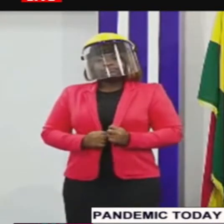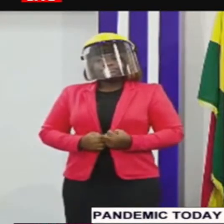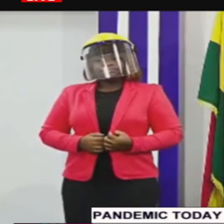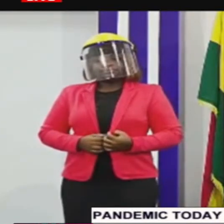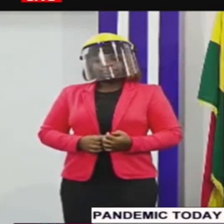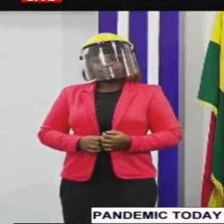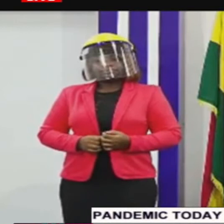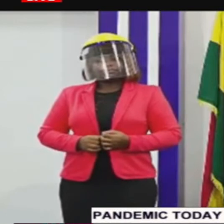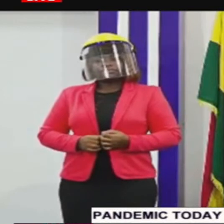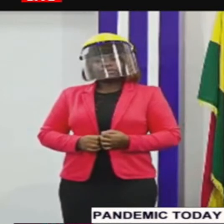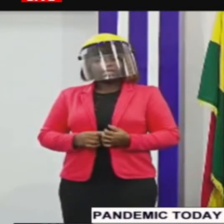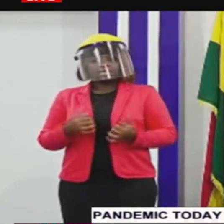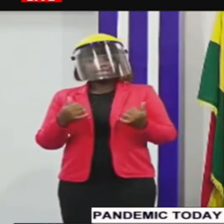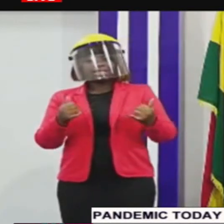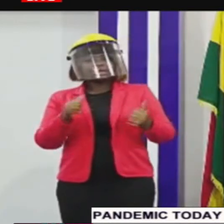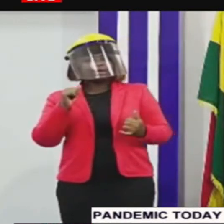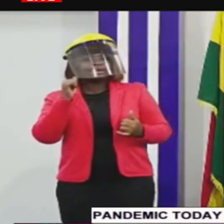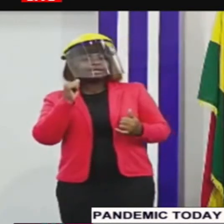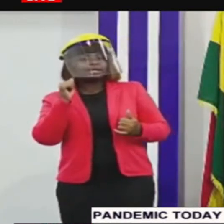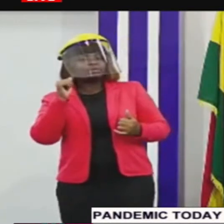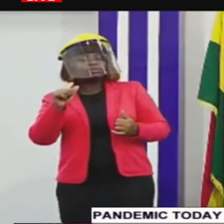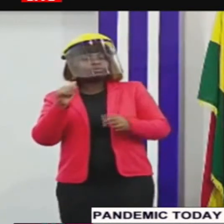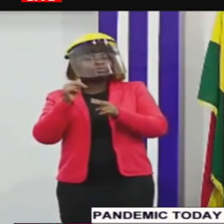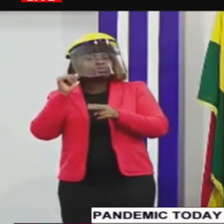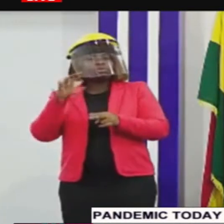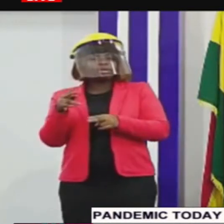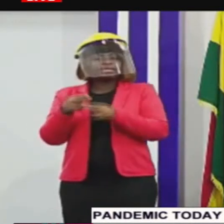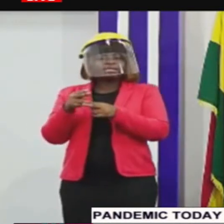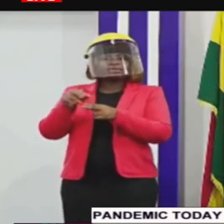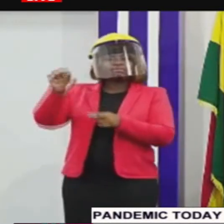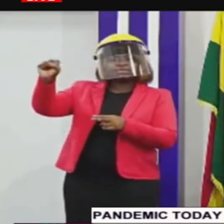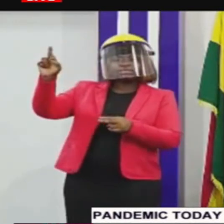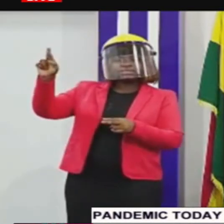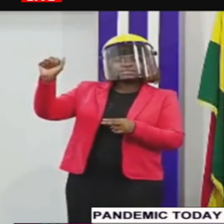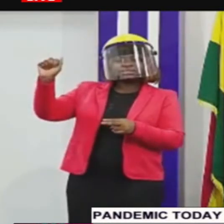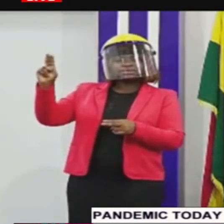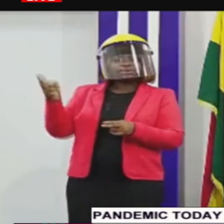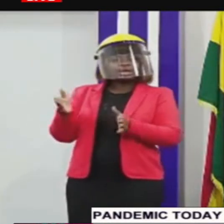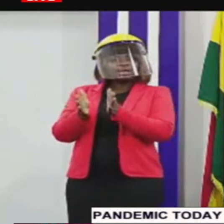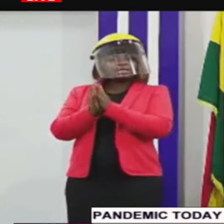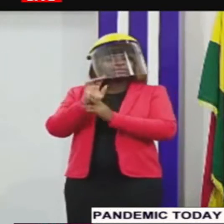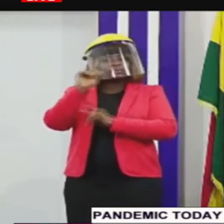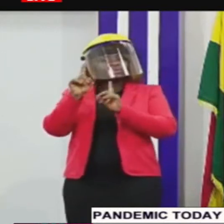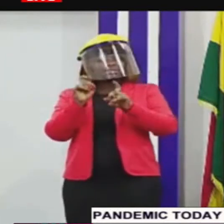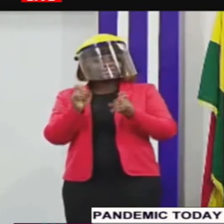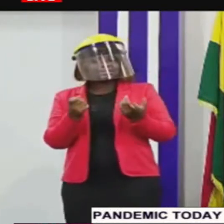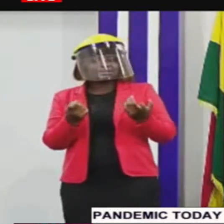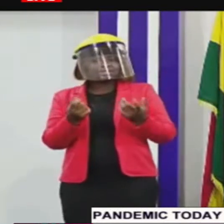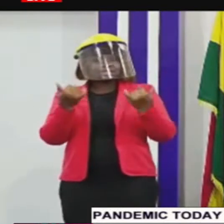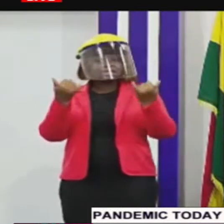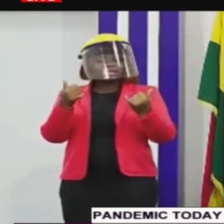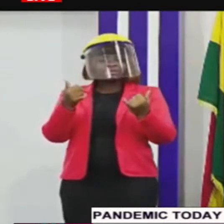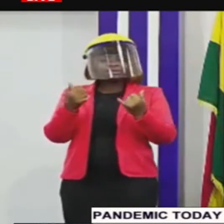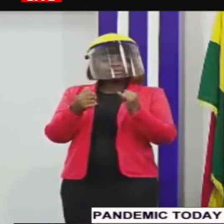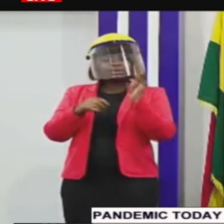um sarah asked a question about public place public that i think is already defined in some of our other laws i think the criminal offenses act